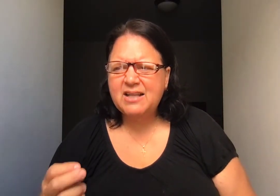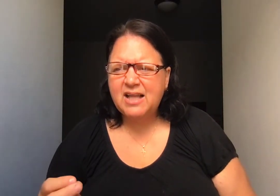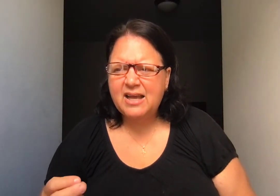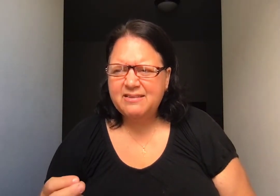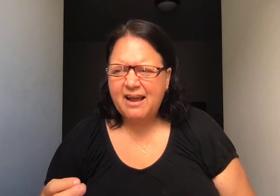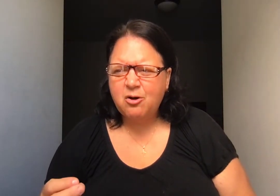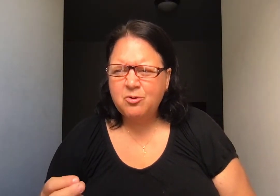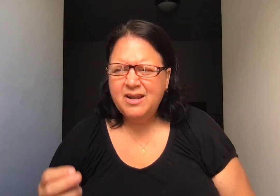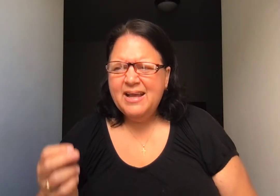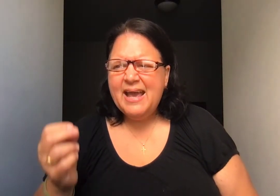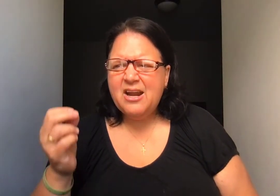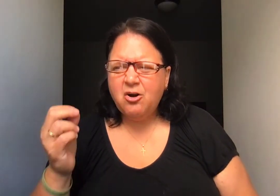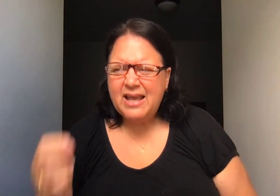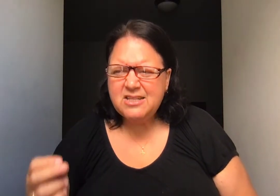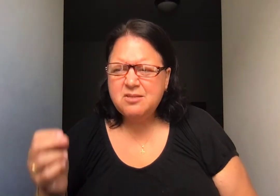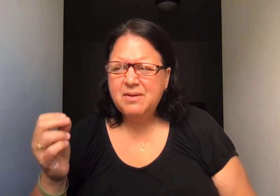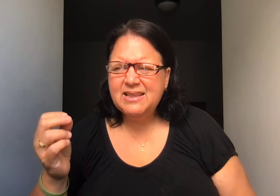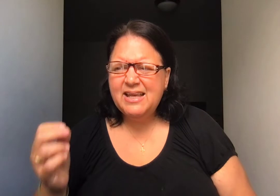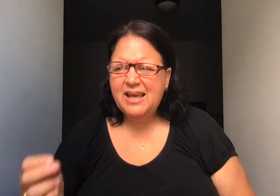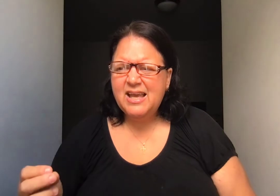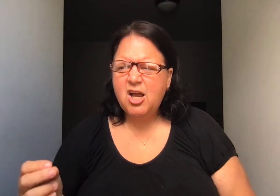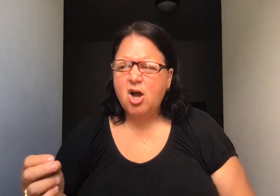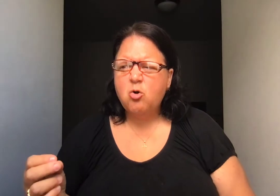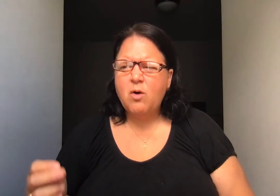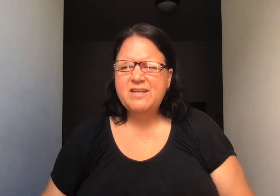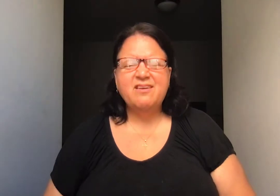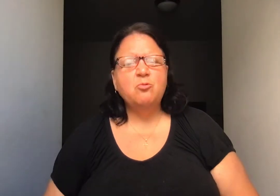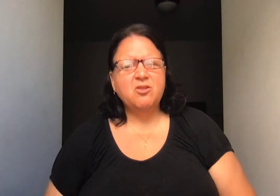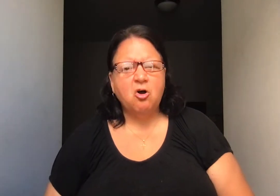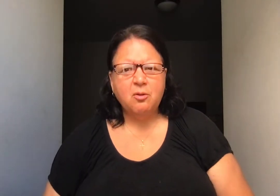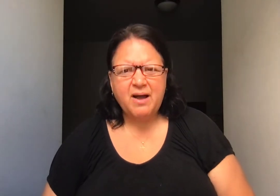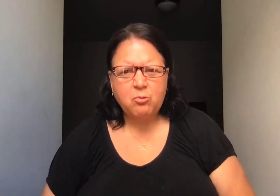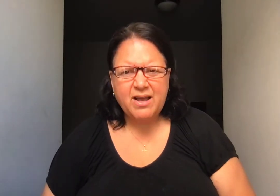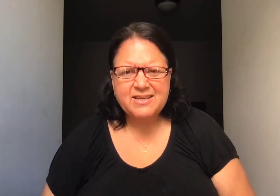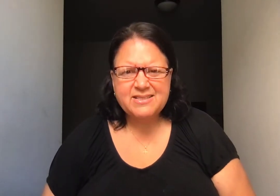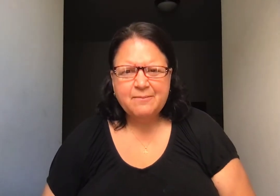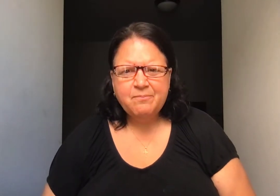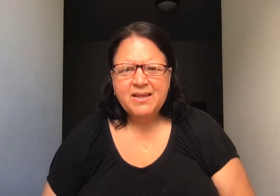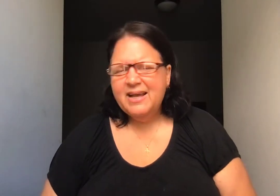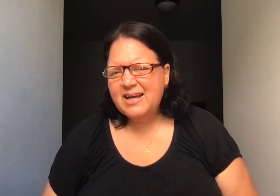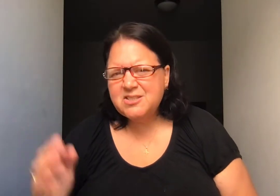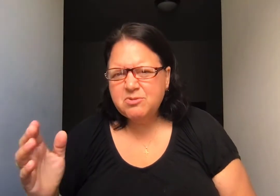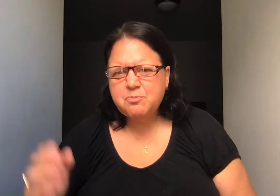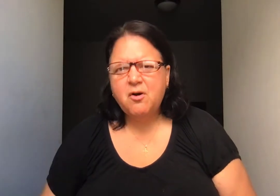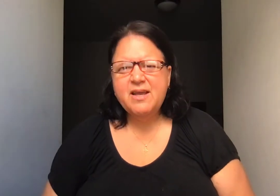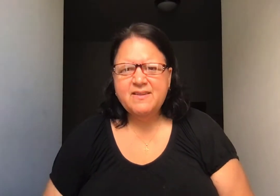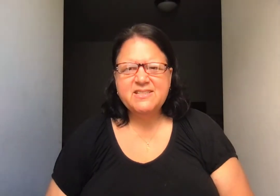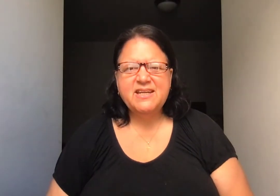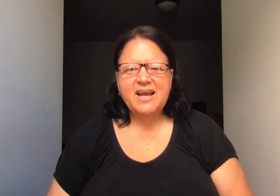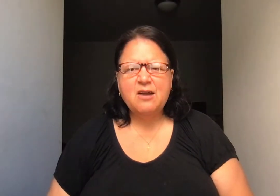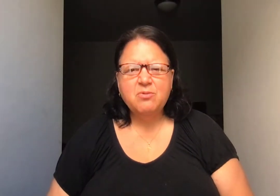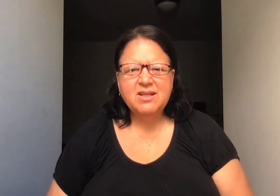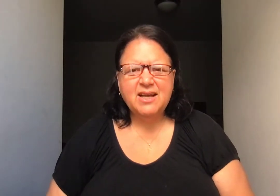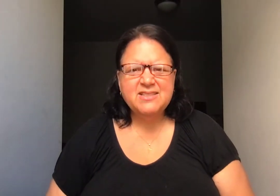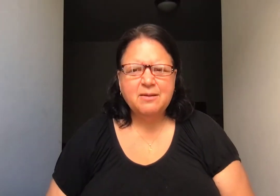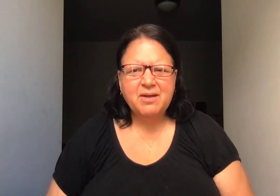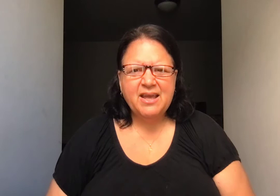lying down and are intimately acquainted with all my ways. As I was praying this today, I realized I'm like,